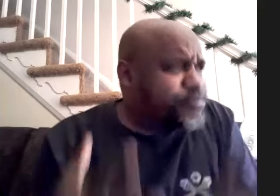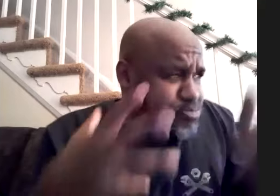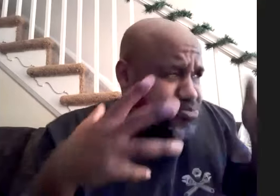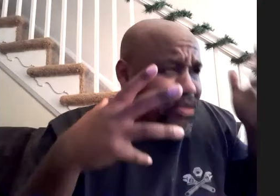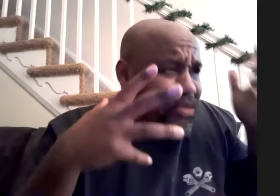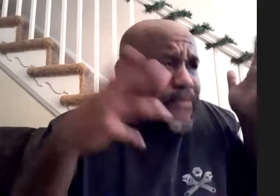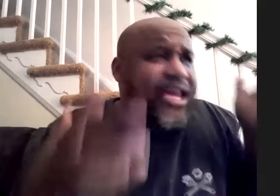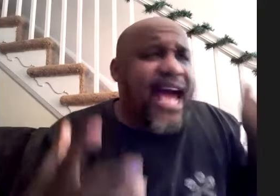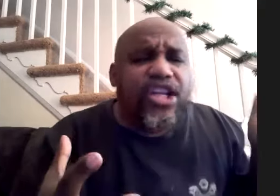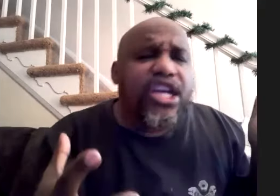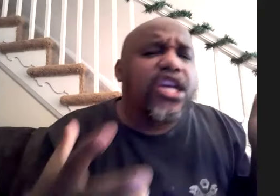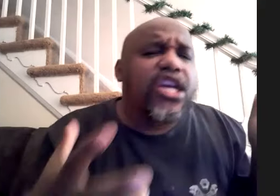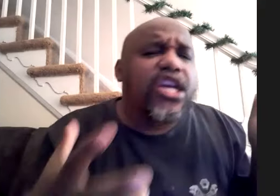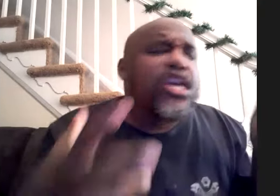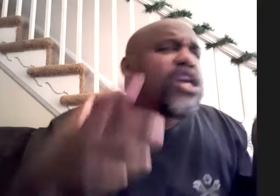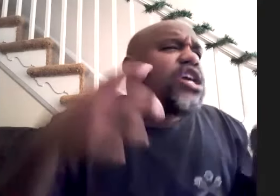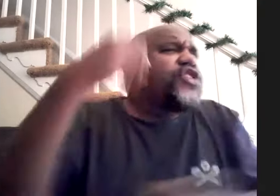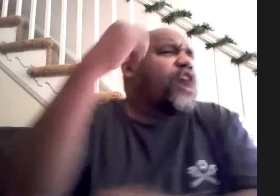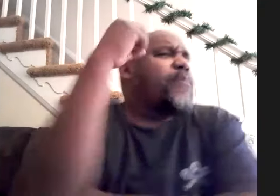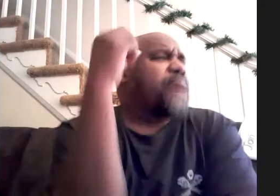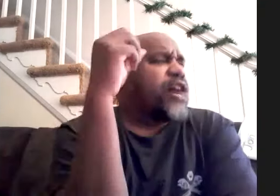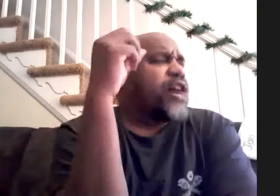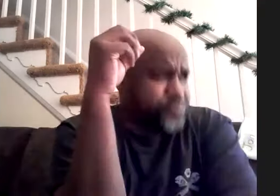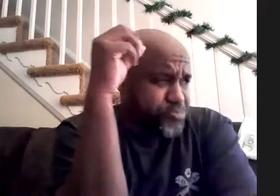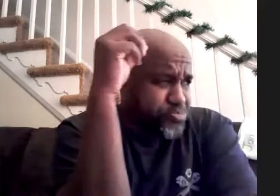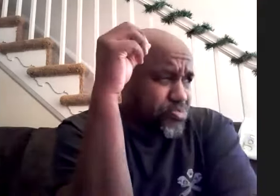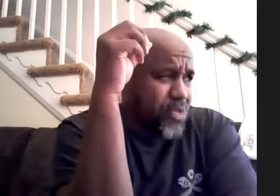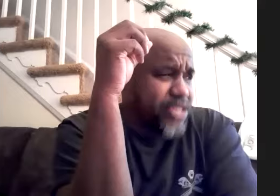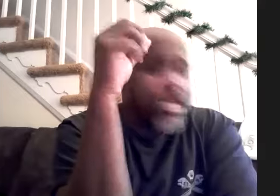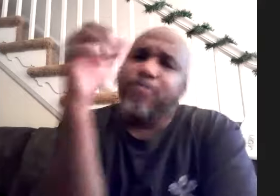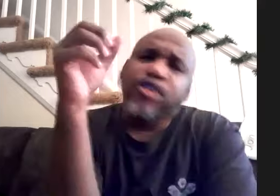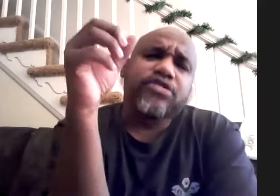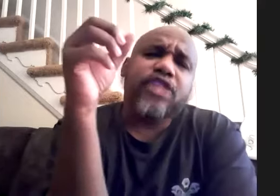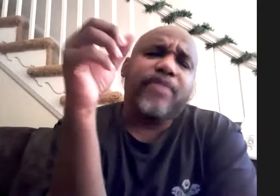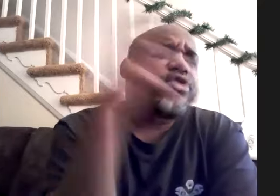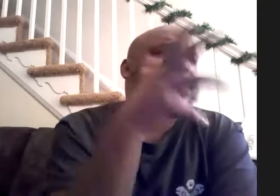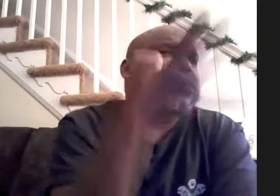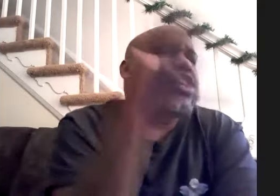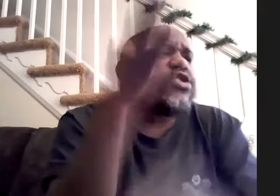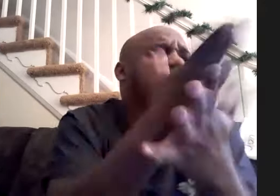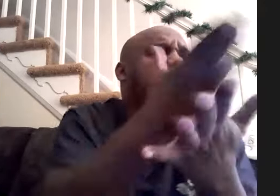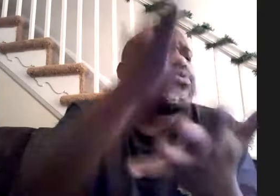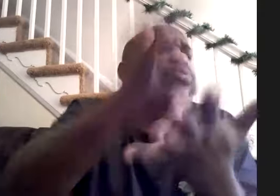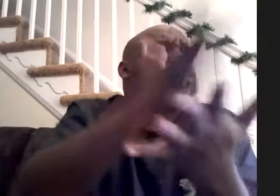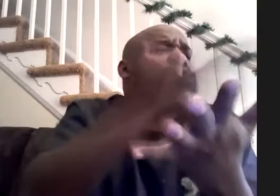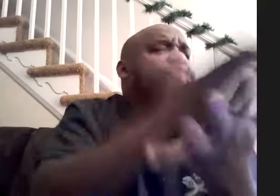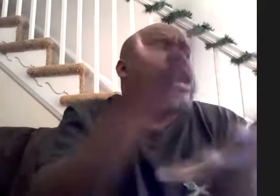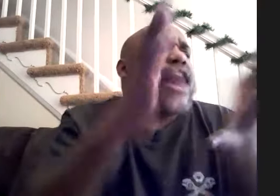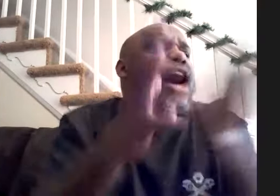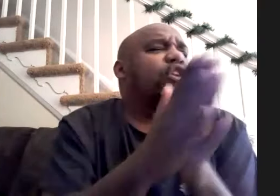musicality he taught me about discipline i mean there are things that you know that you that i learned